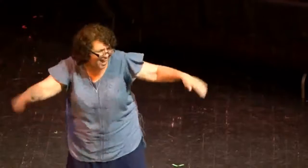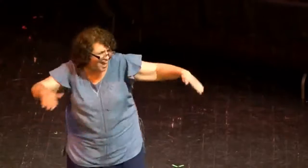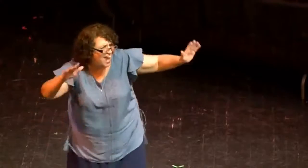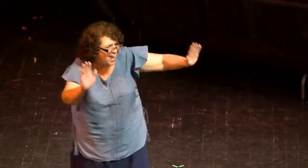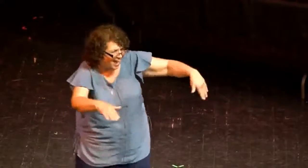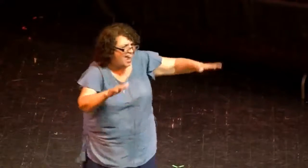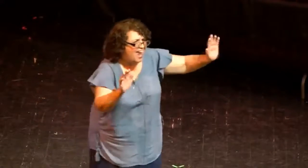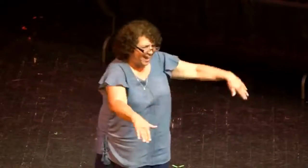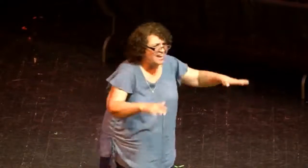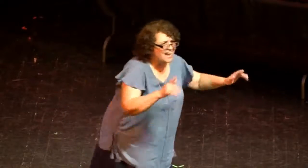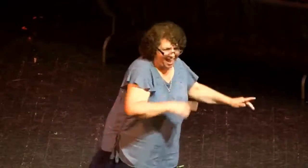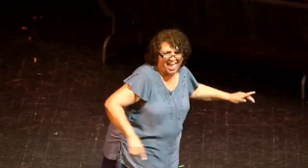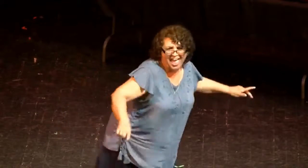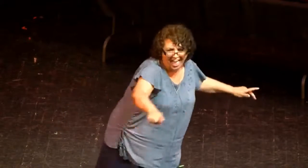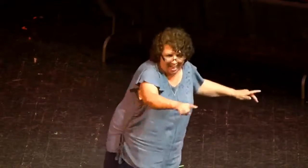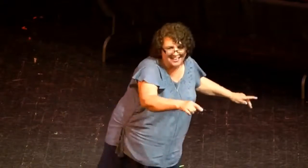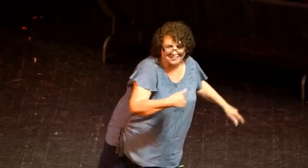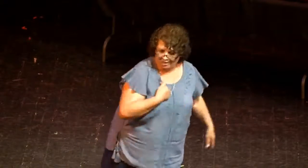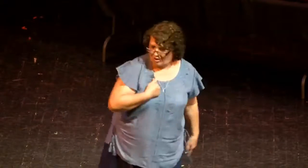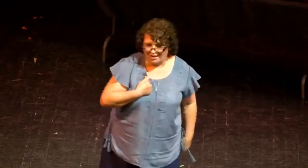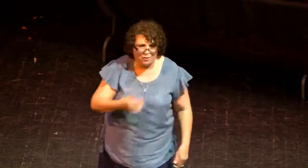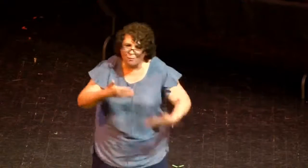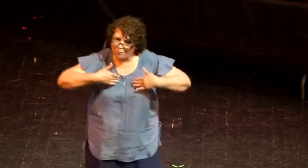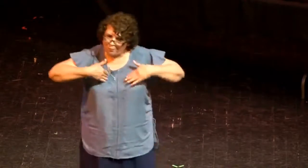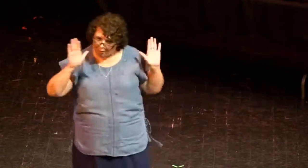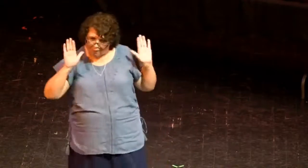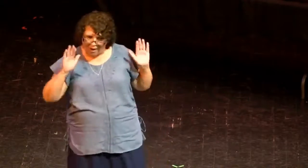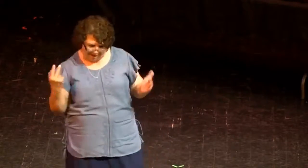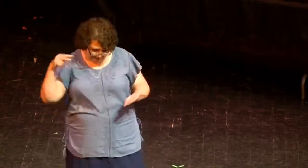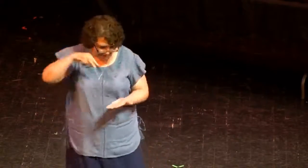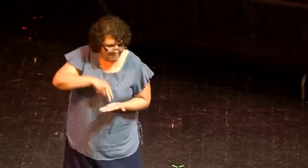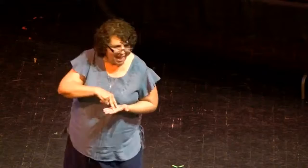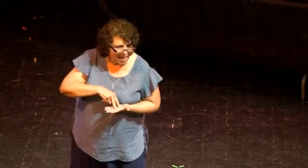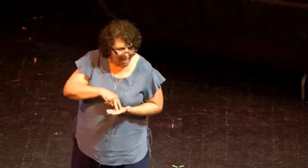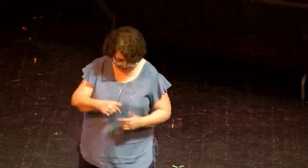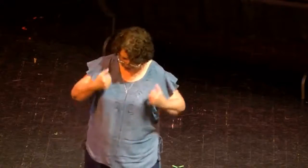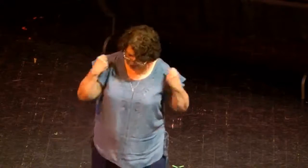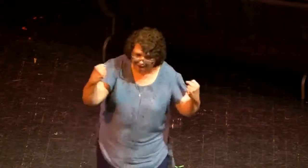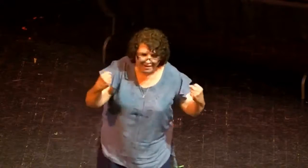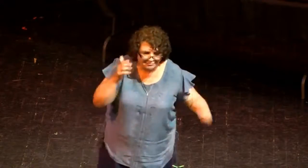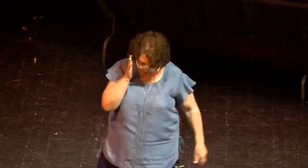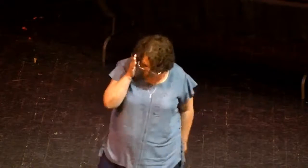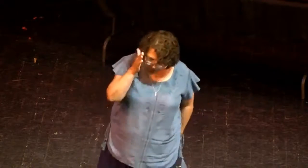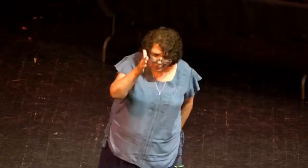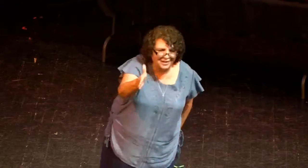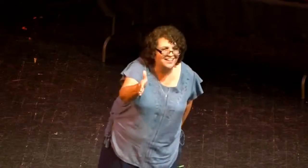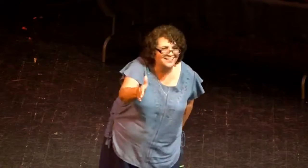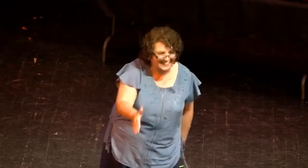hey, yeah I'll stand back then